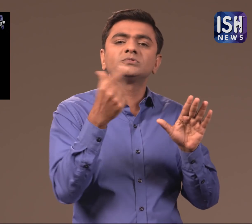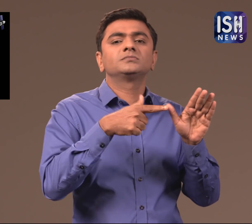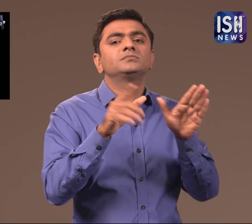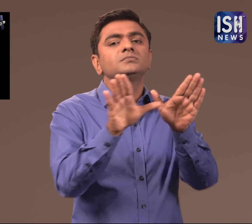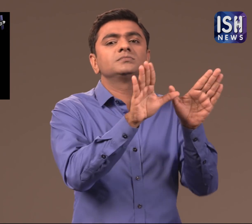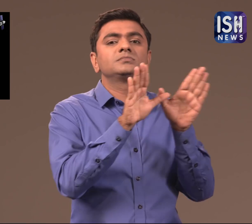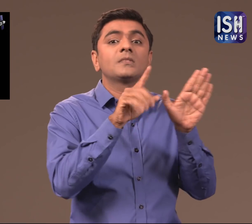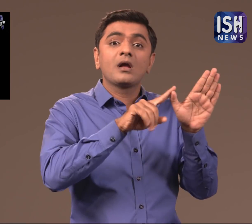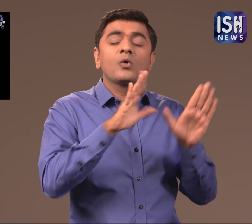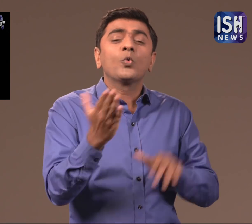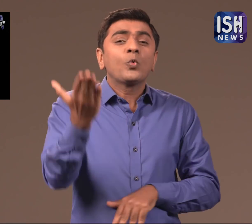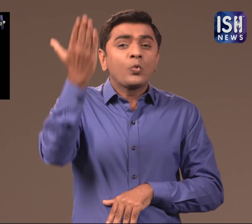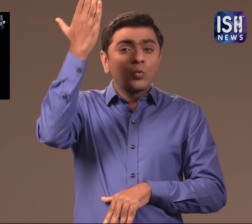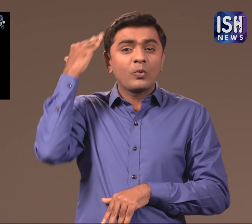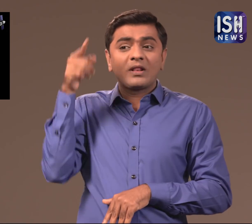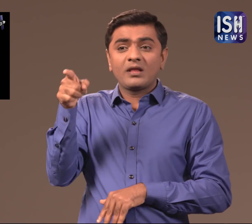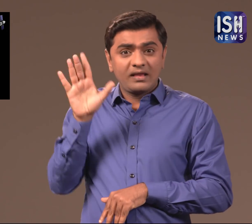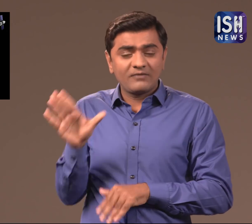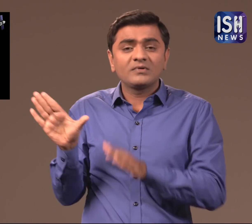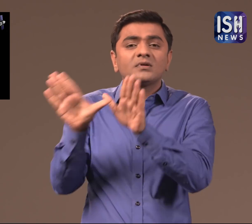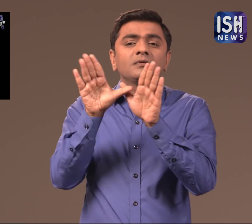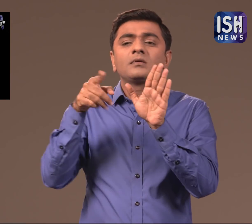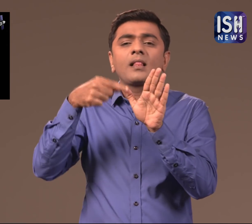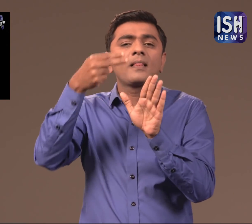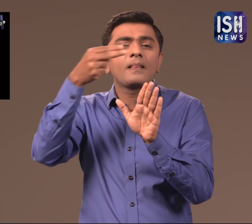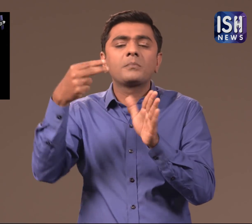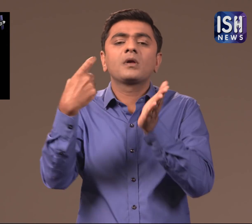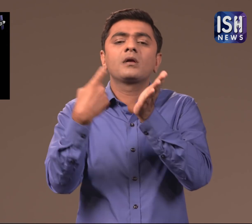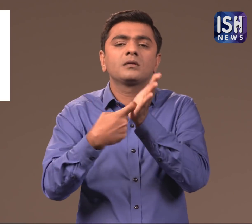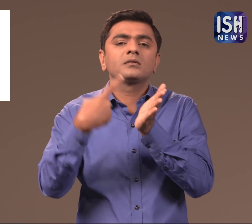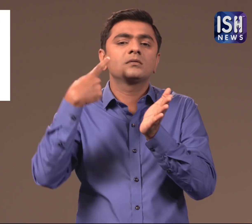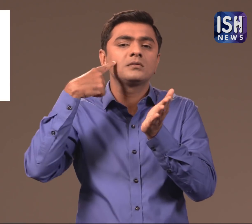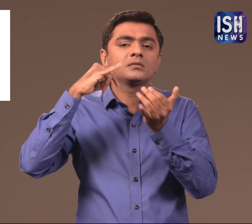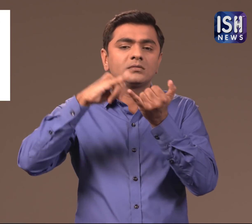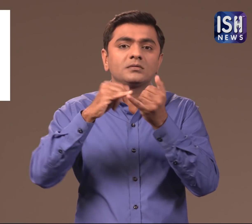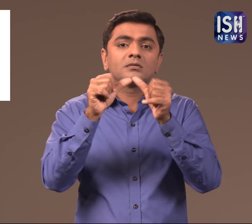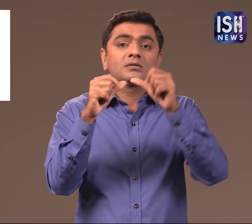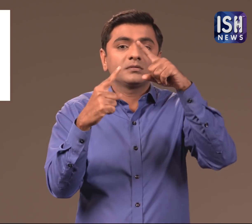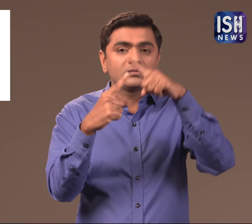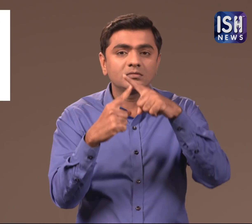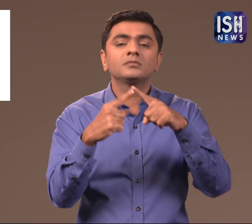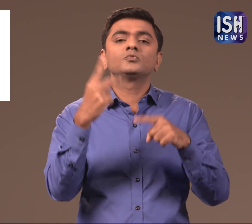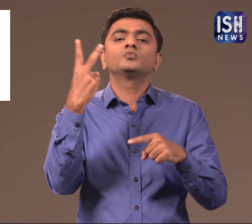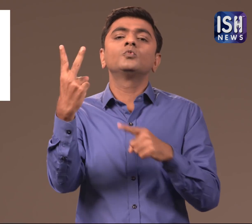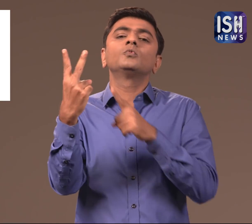it will be used for surveillance activities. Earlier, the RISAT-2 was launched in 2009